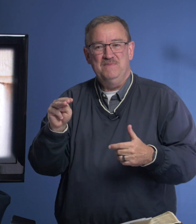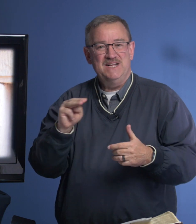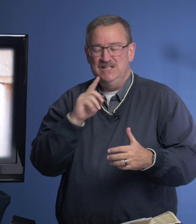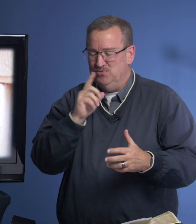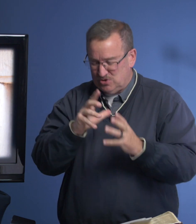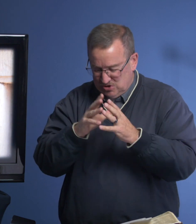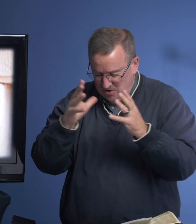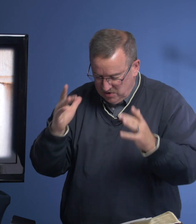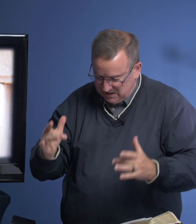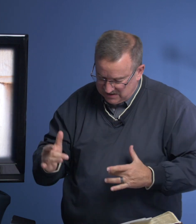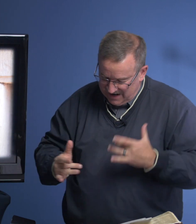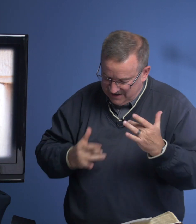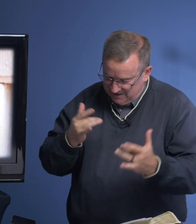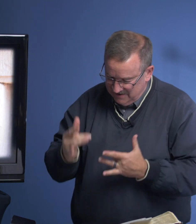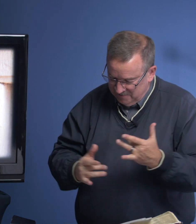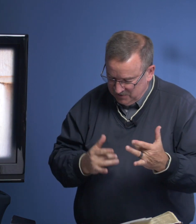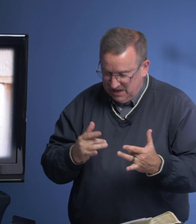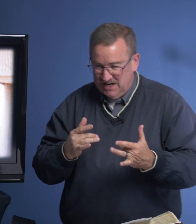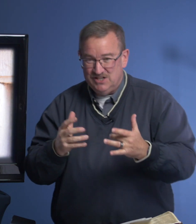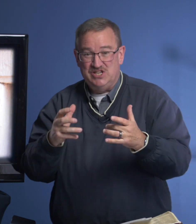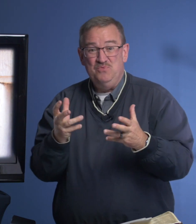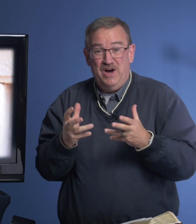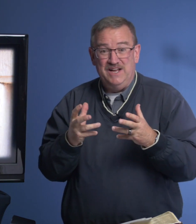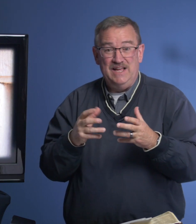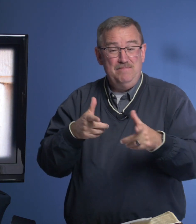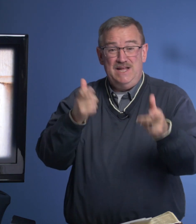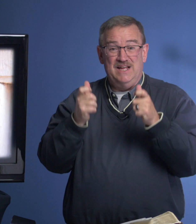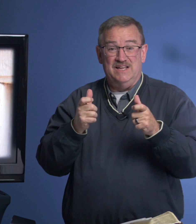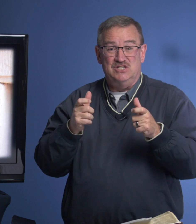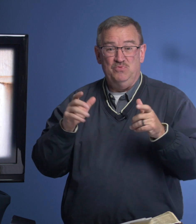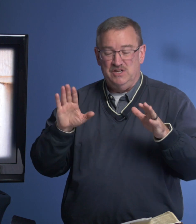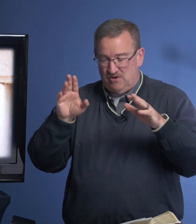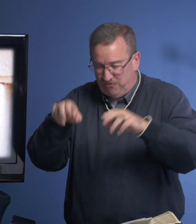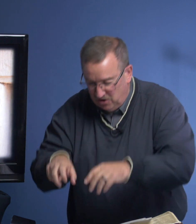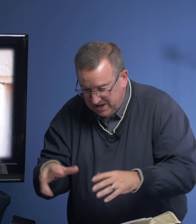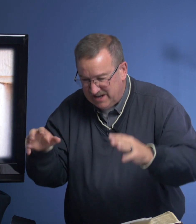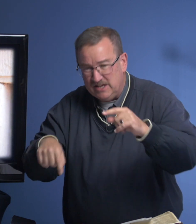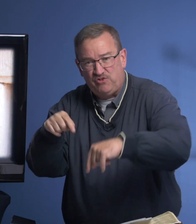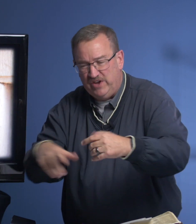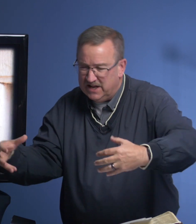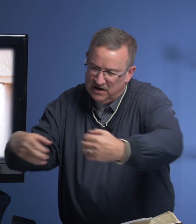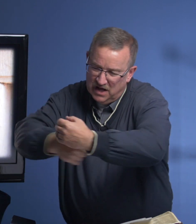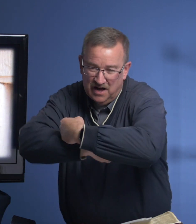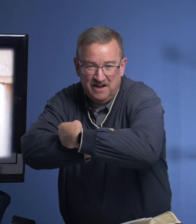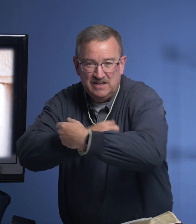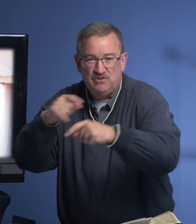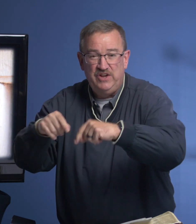Magdalene was so excited. She wanted immediately, she wanted to fall down at his feet and hug his feet